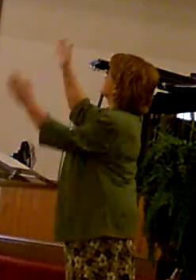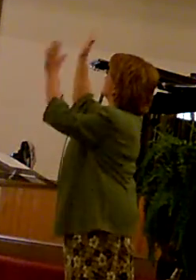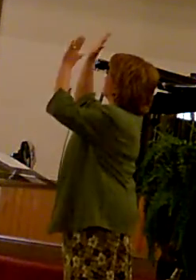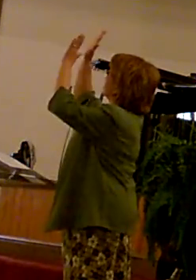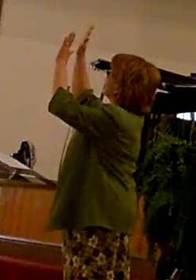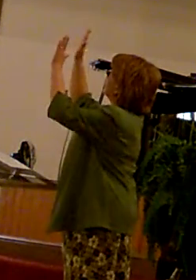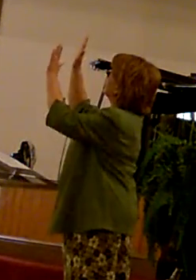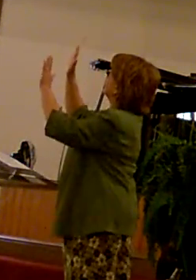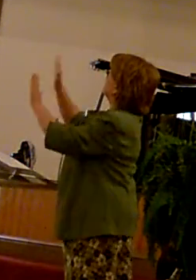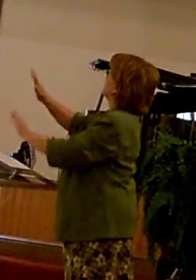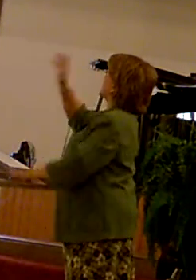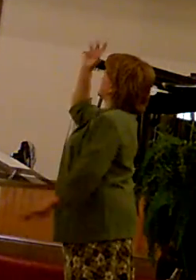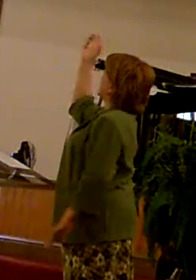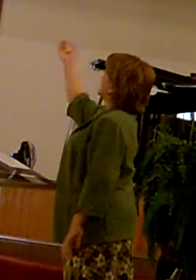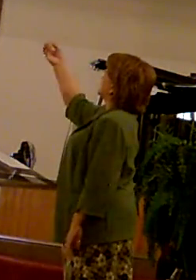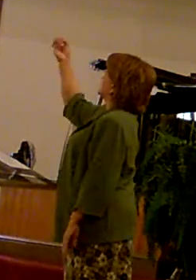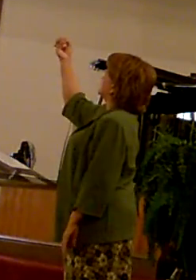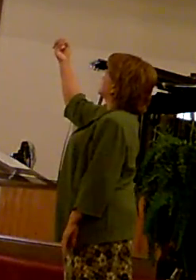grace